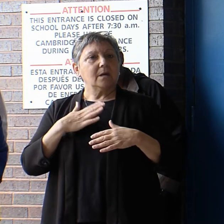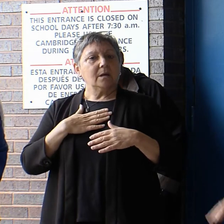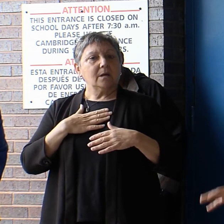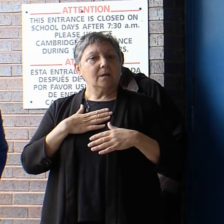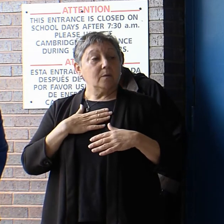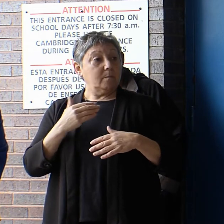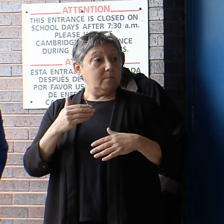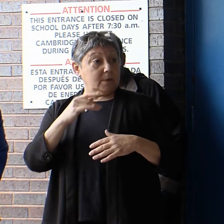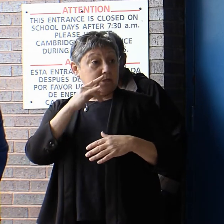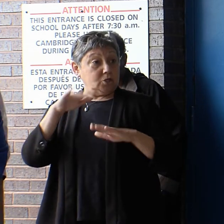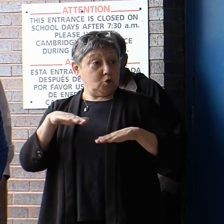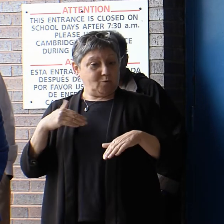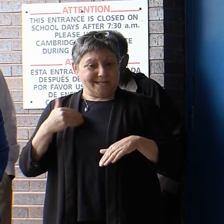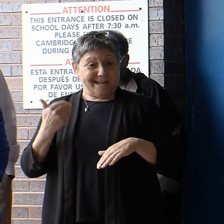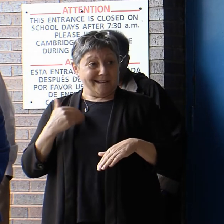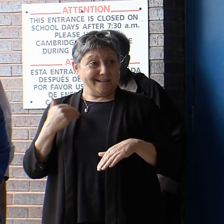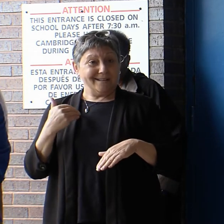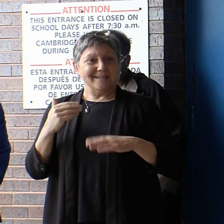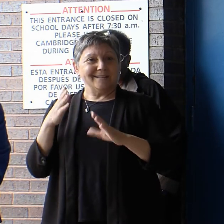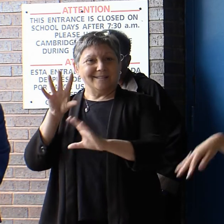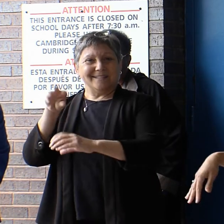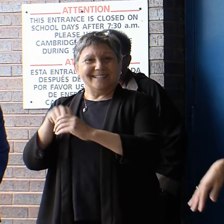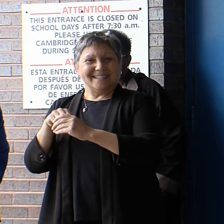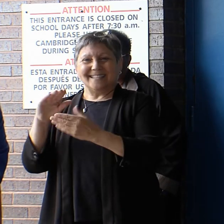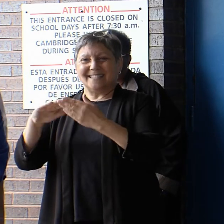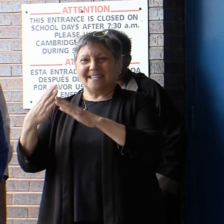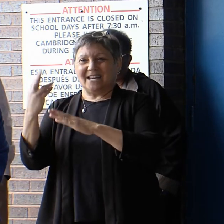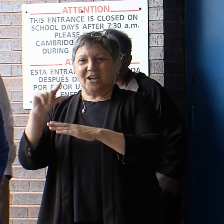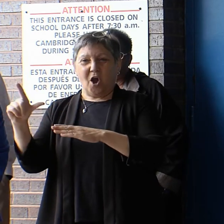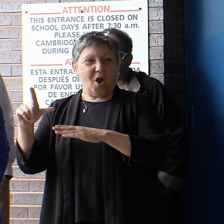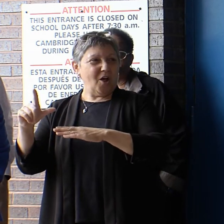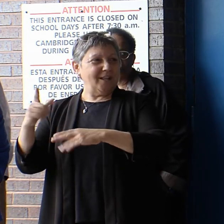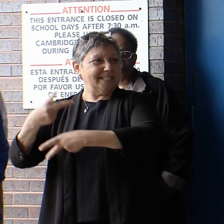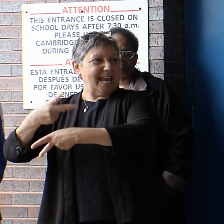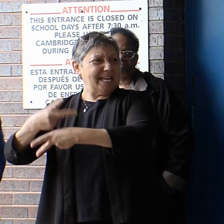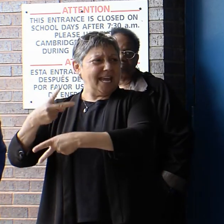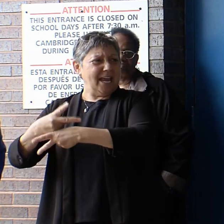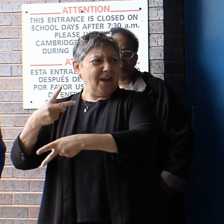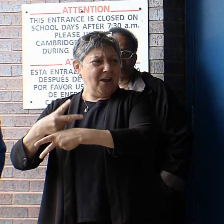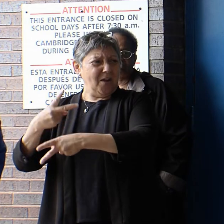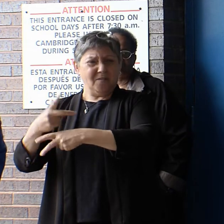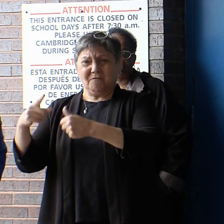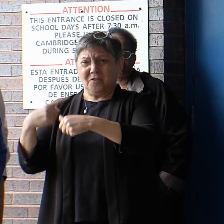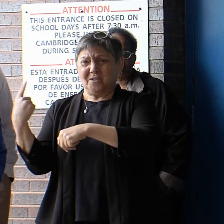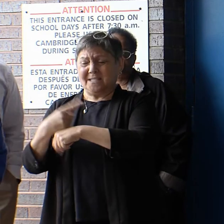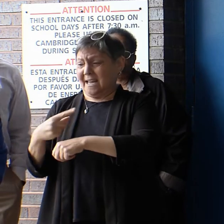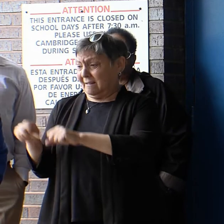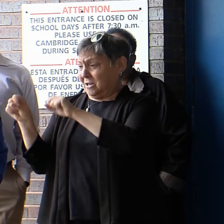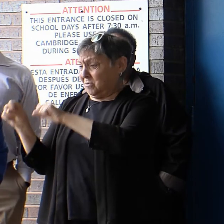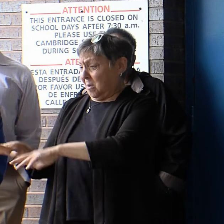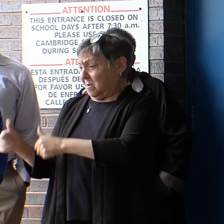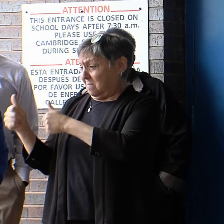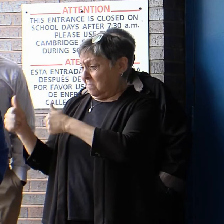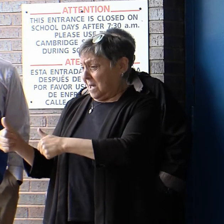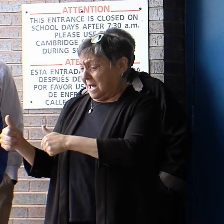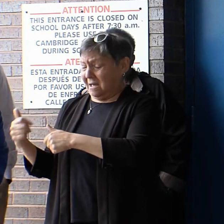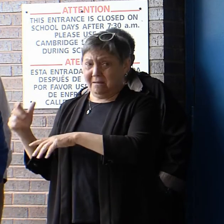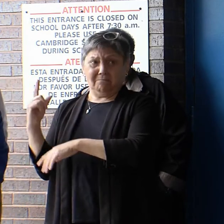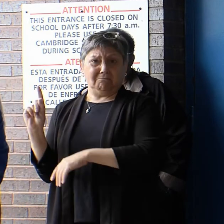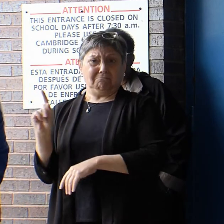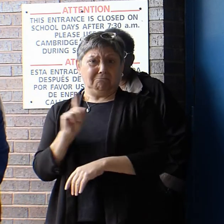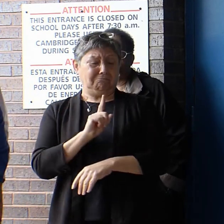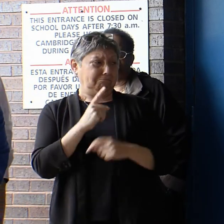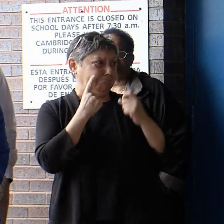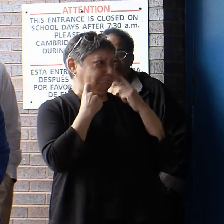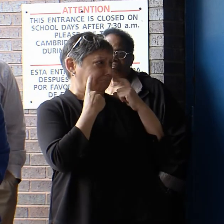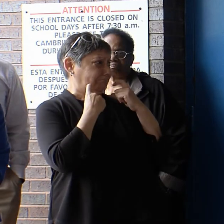when they were younger. I cried just going downstairs two floors to drop them off that first day. So that is